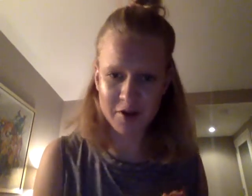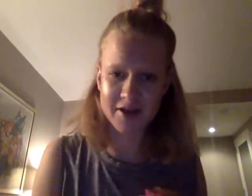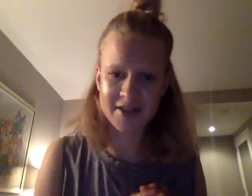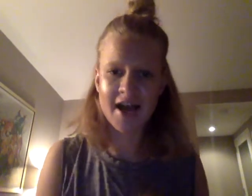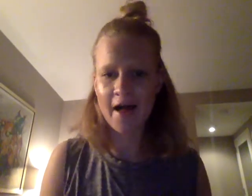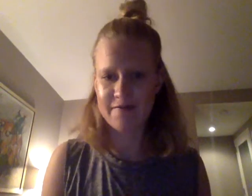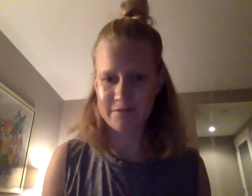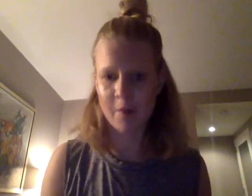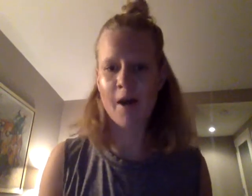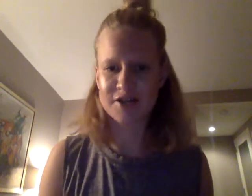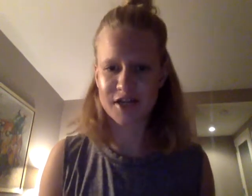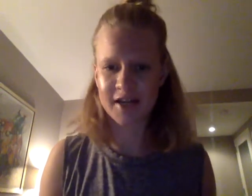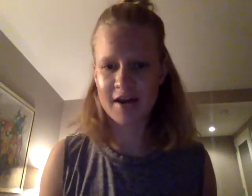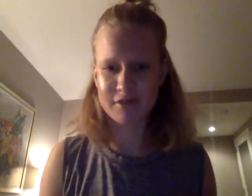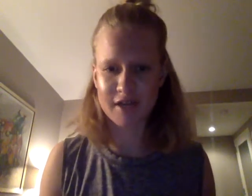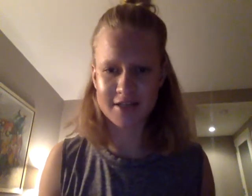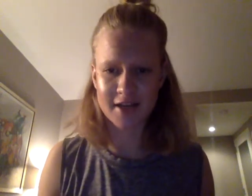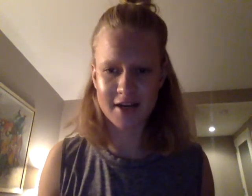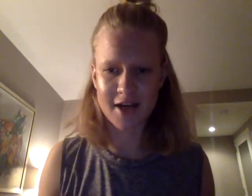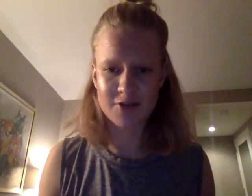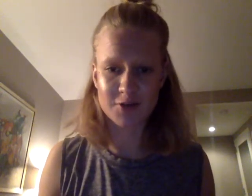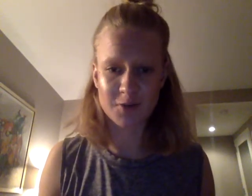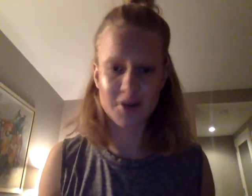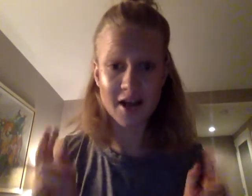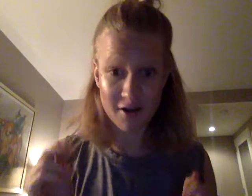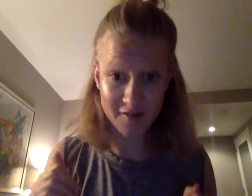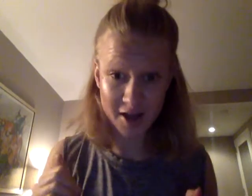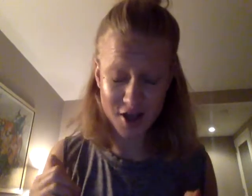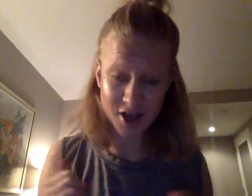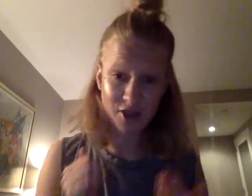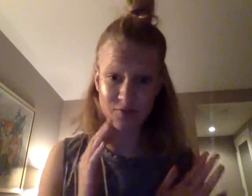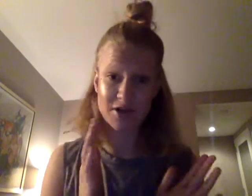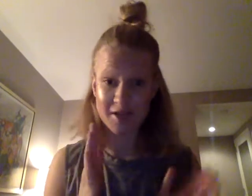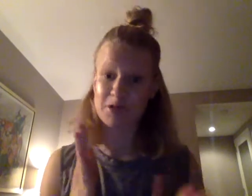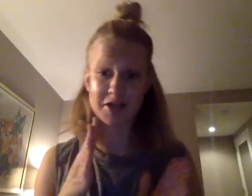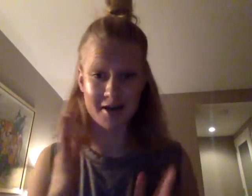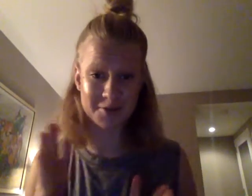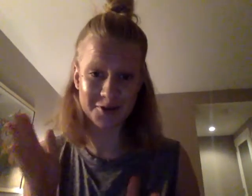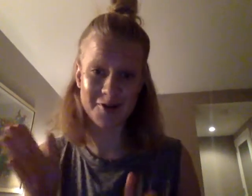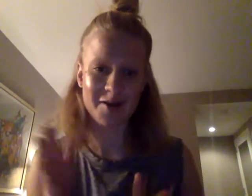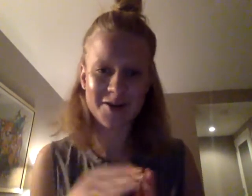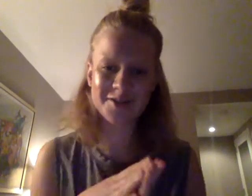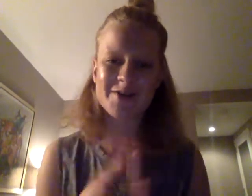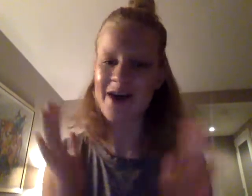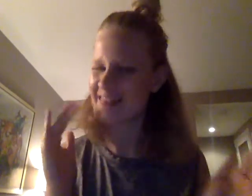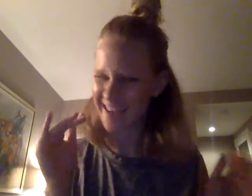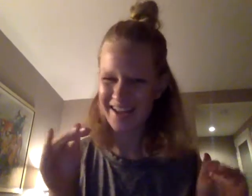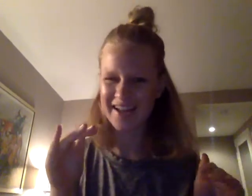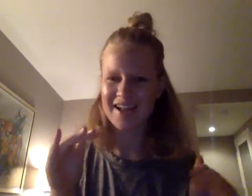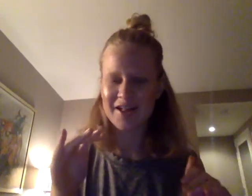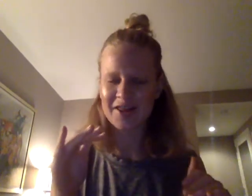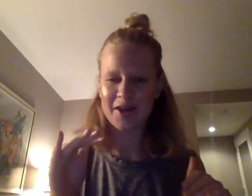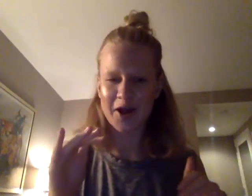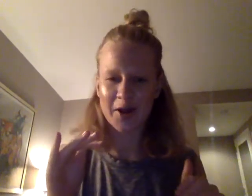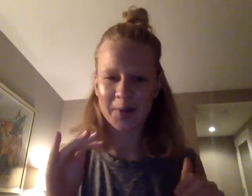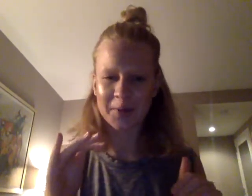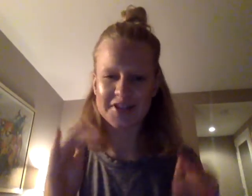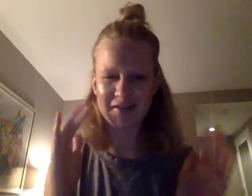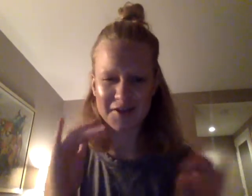because after re-watching it, I realized that I used the word terrifying three separate times throughout it. So I think there was definitely